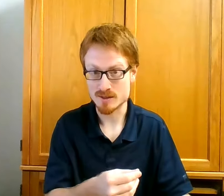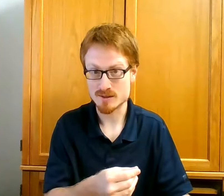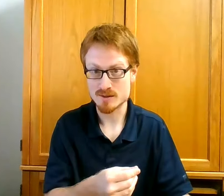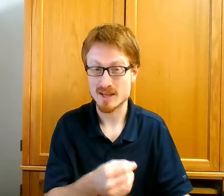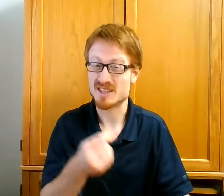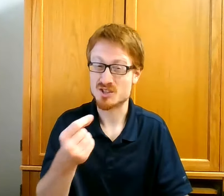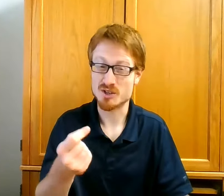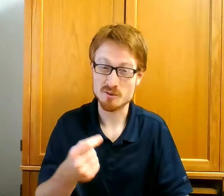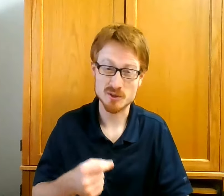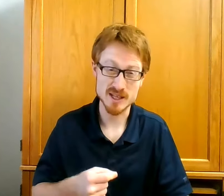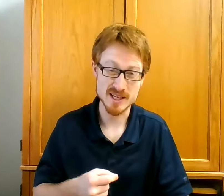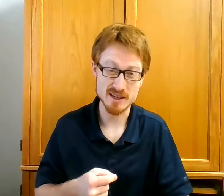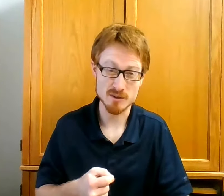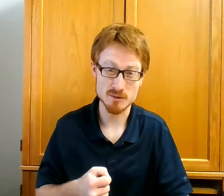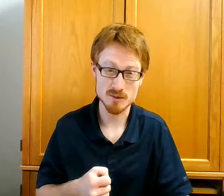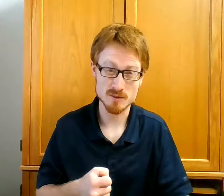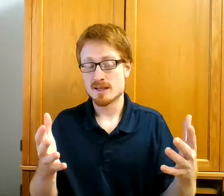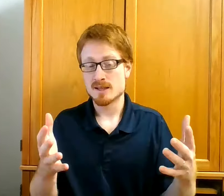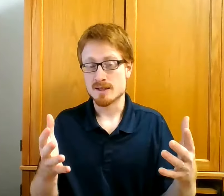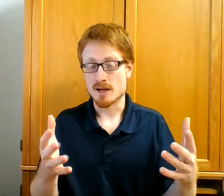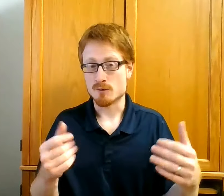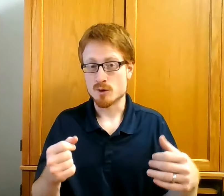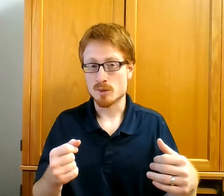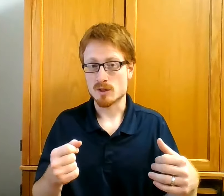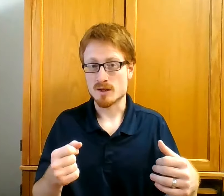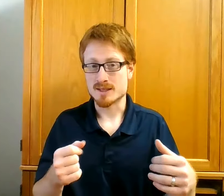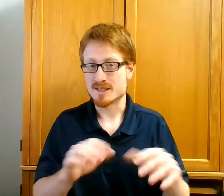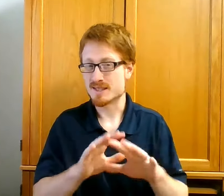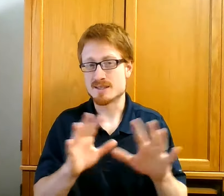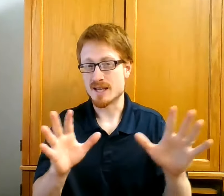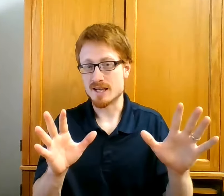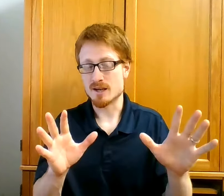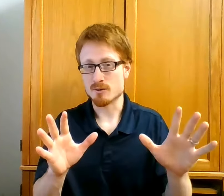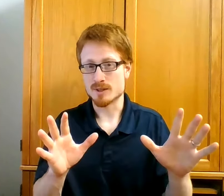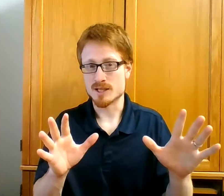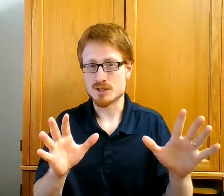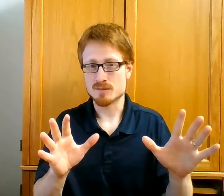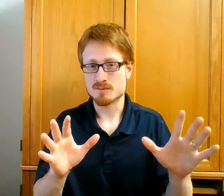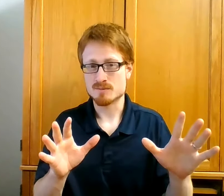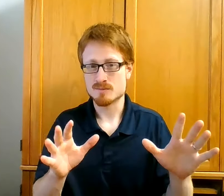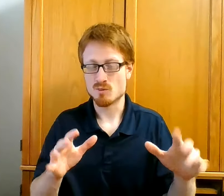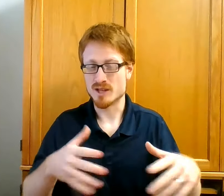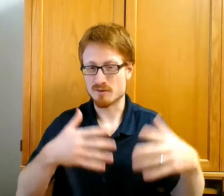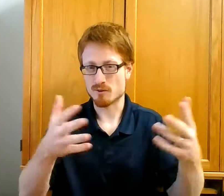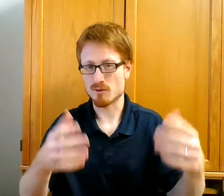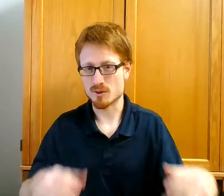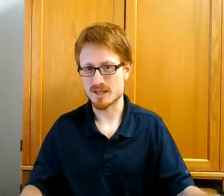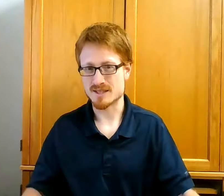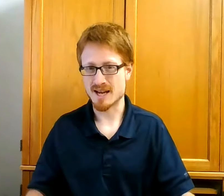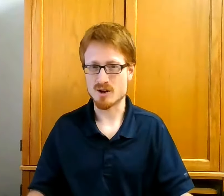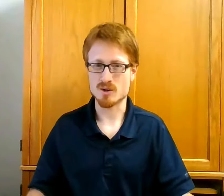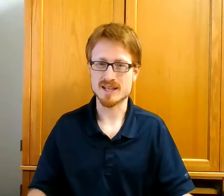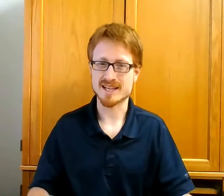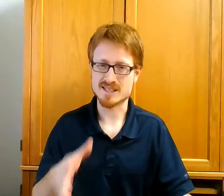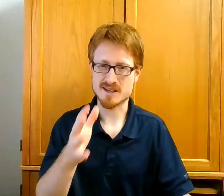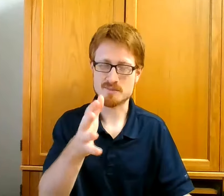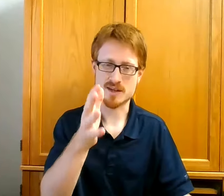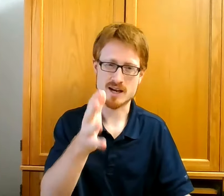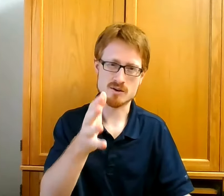and to cheerfully give. Now, if we belonged to any other religion, we'd have to throw in the towel and accept our